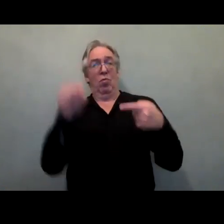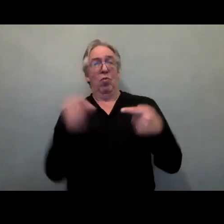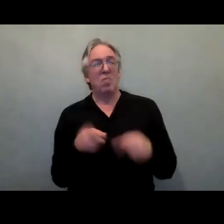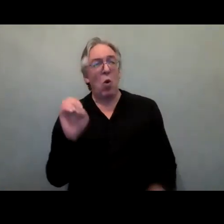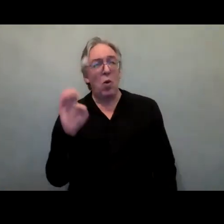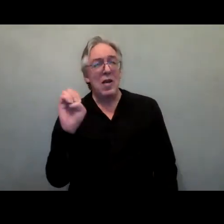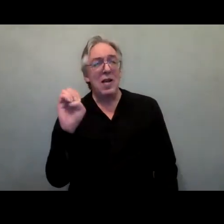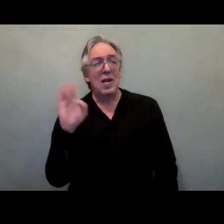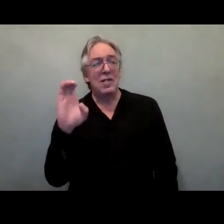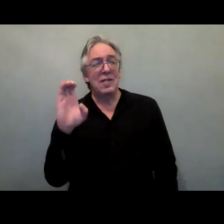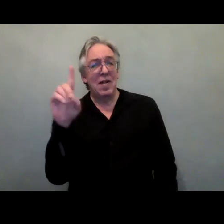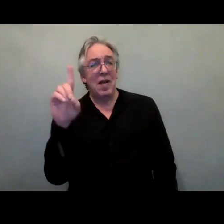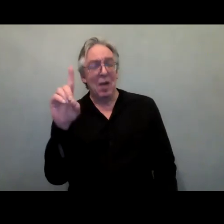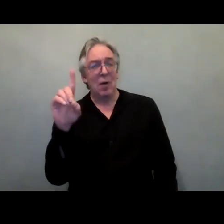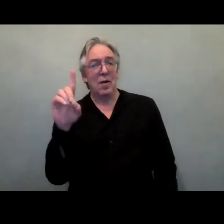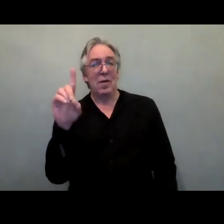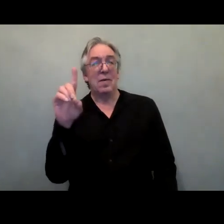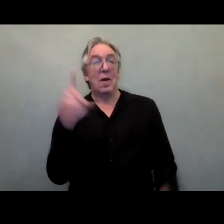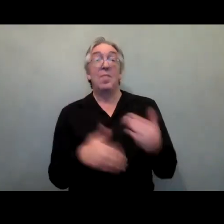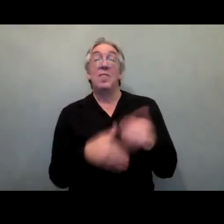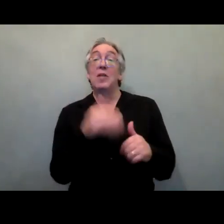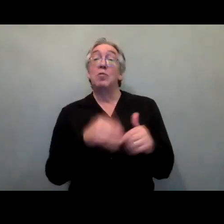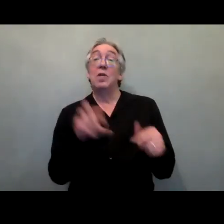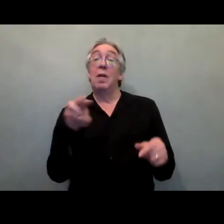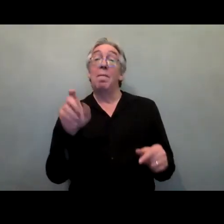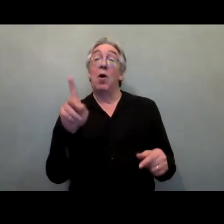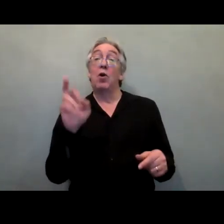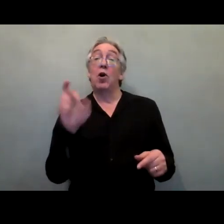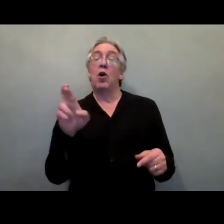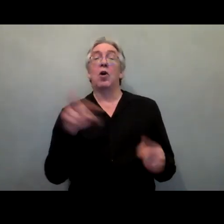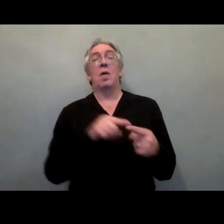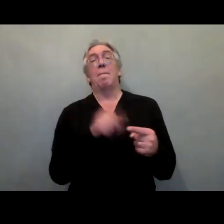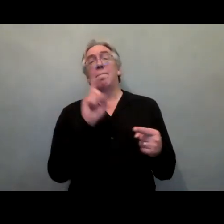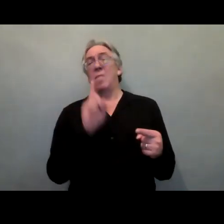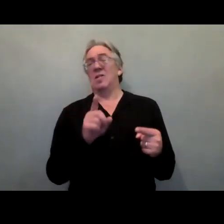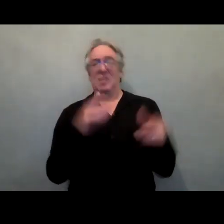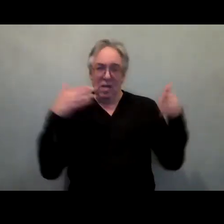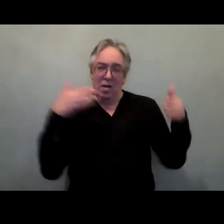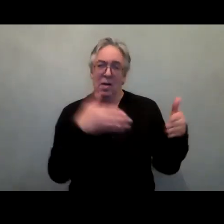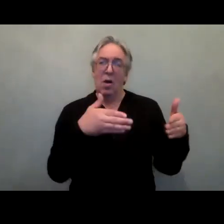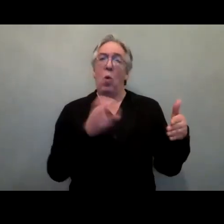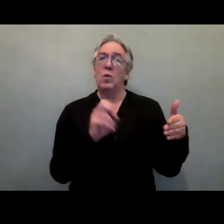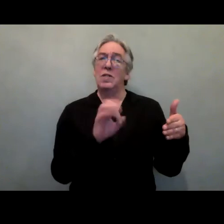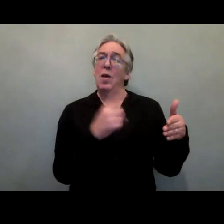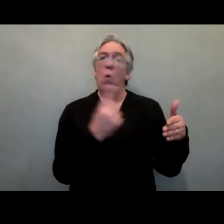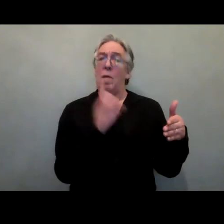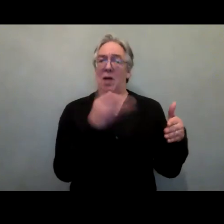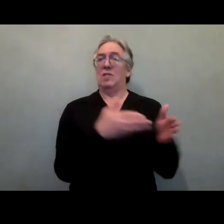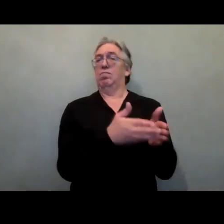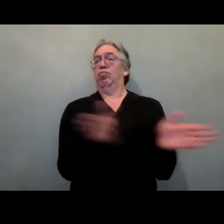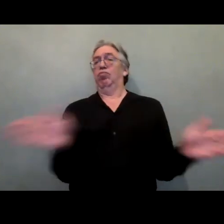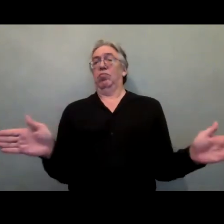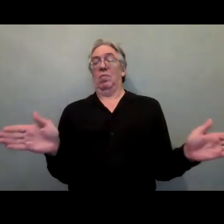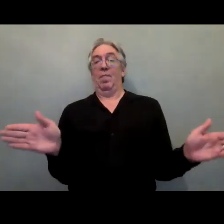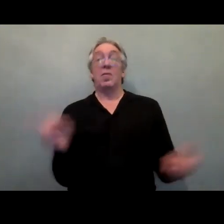was mentioned by Penny. We need to make it universal. also, the report recommends